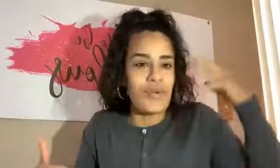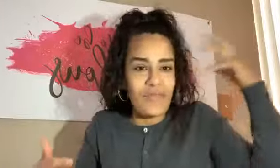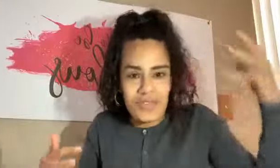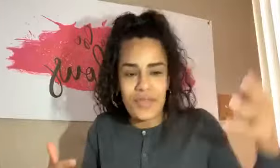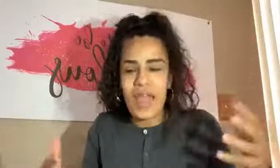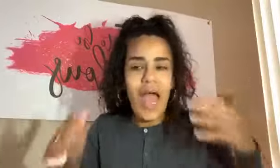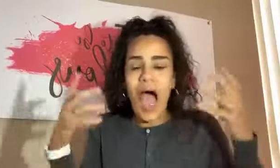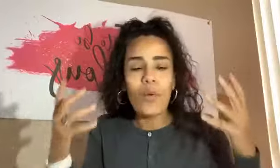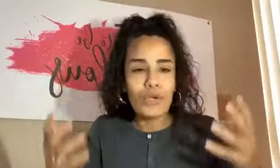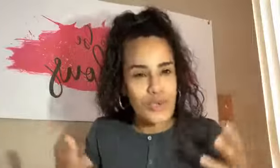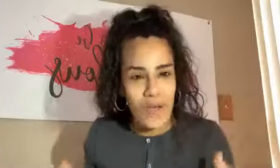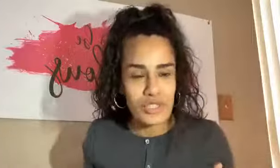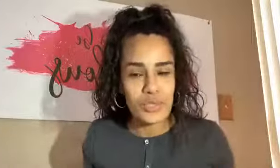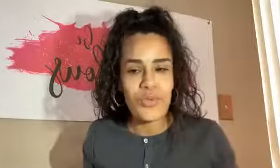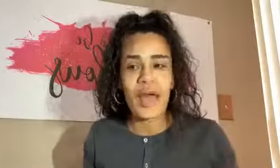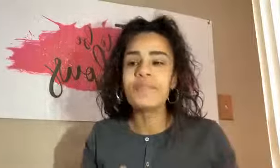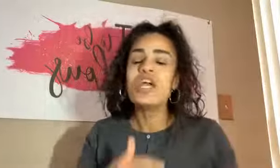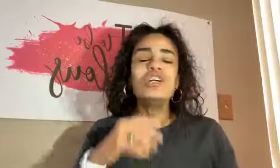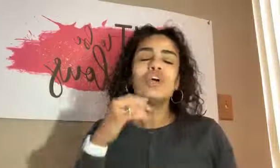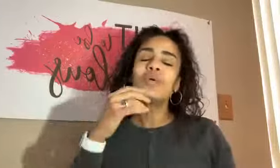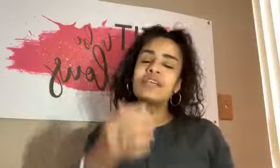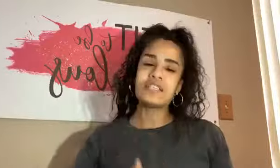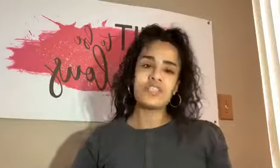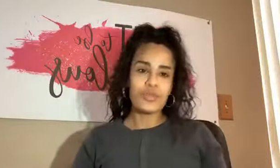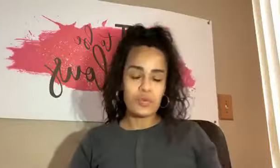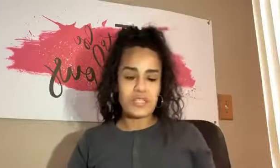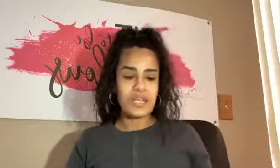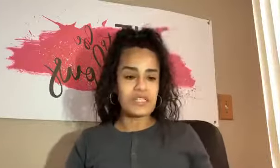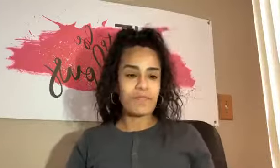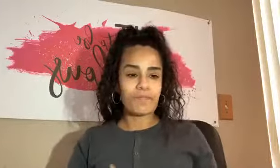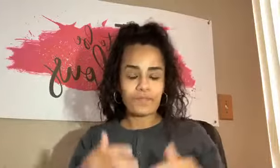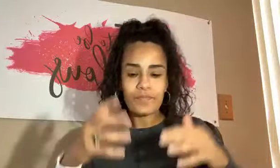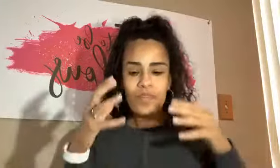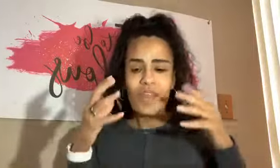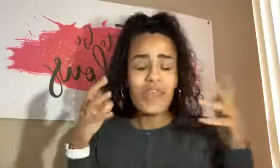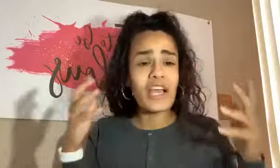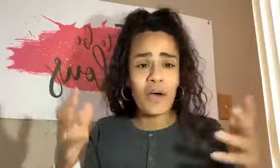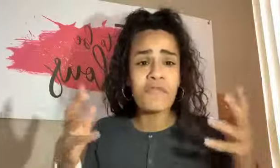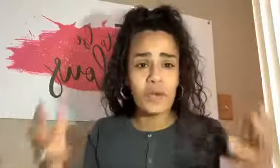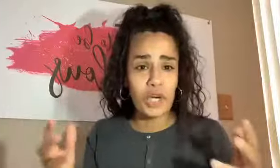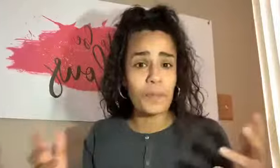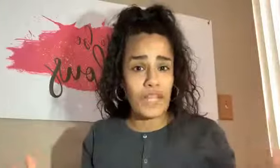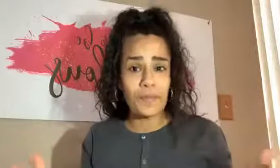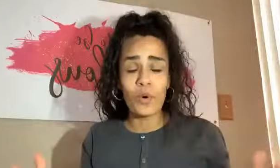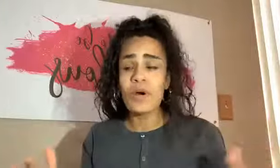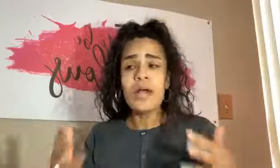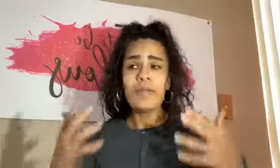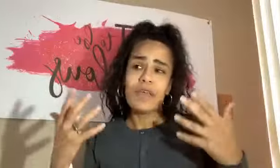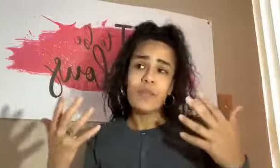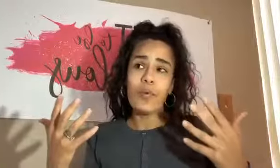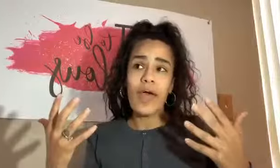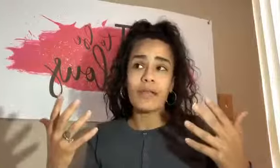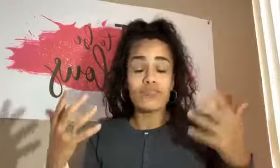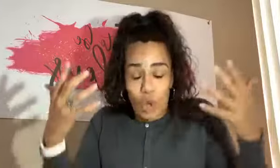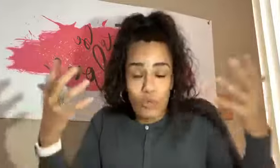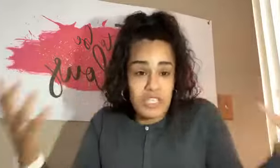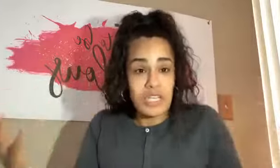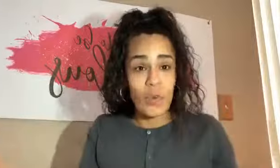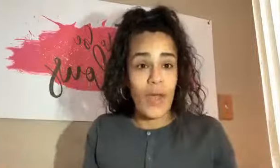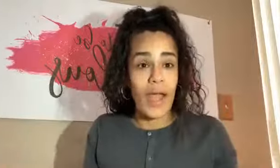and you have this other. How will you ever do that? Don't listen to those things. They come from good people. People that don't see a way